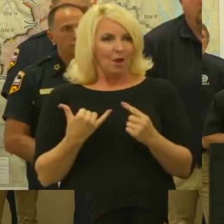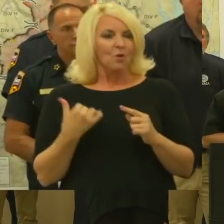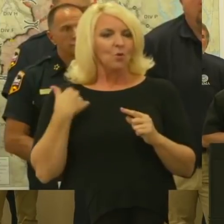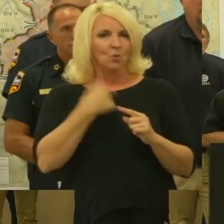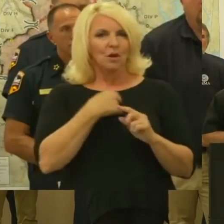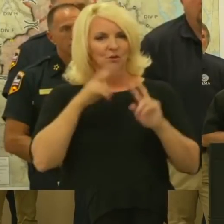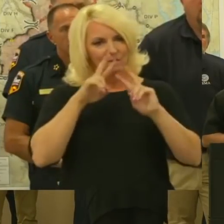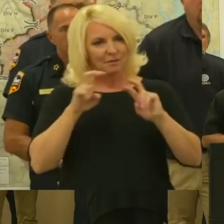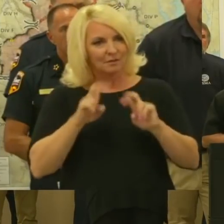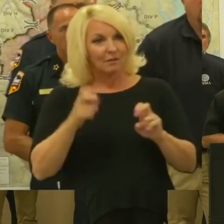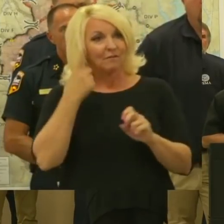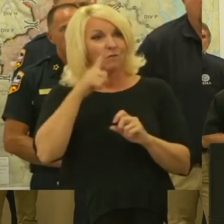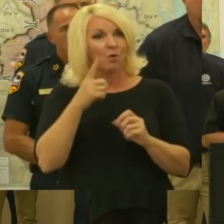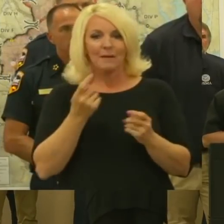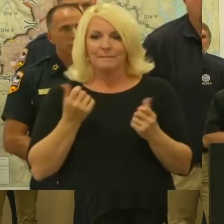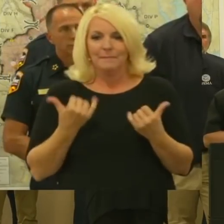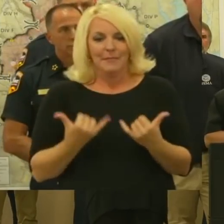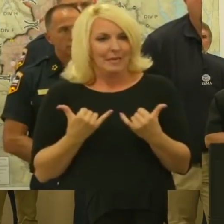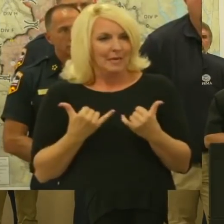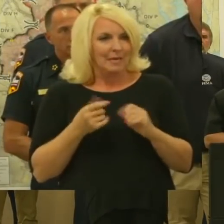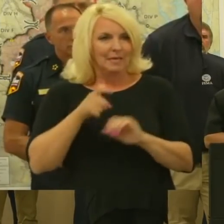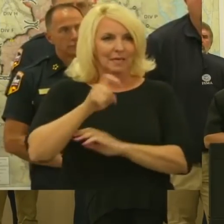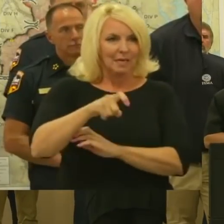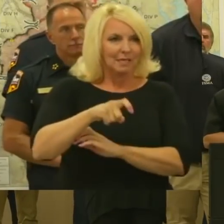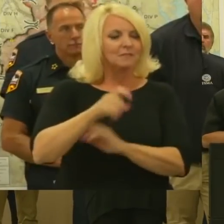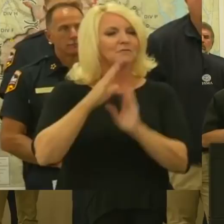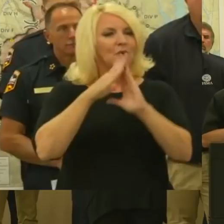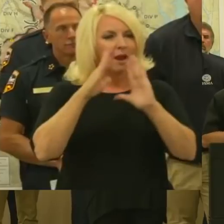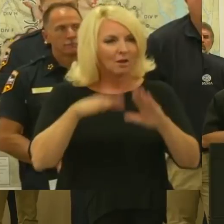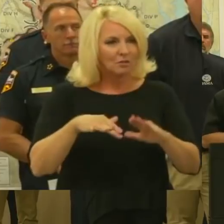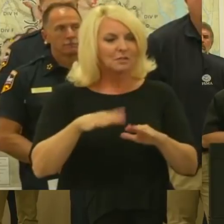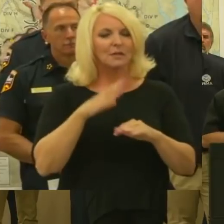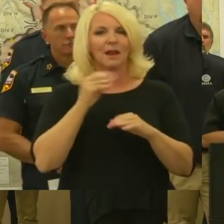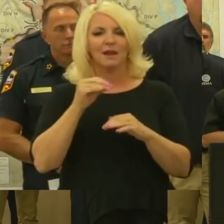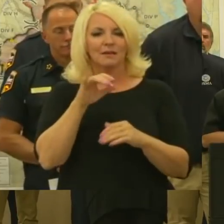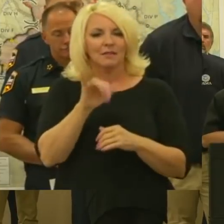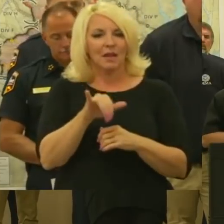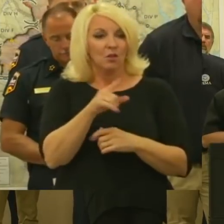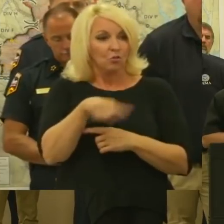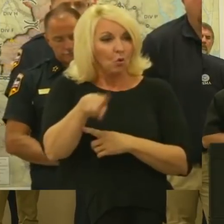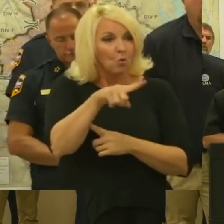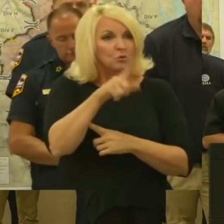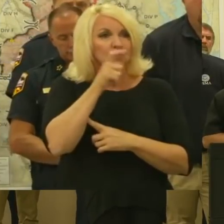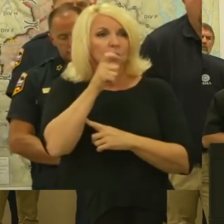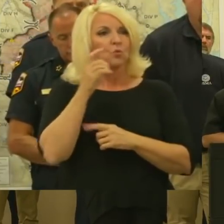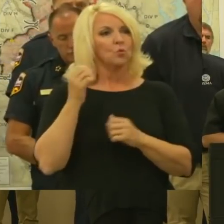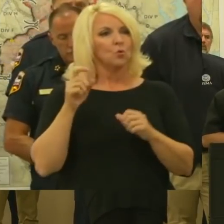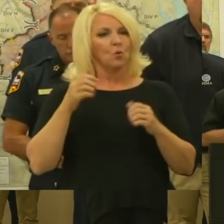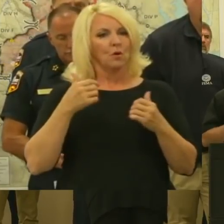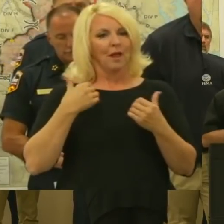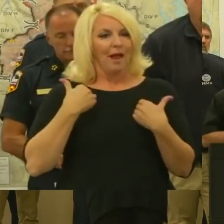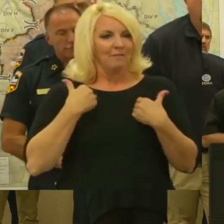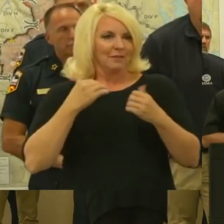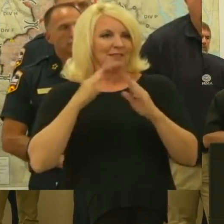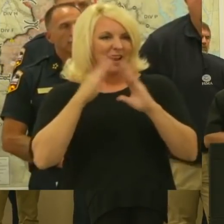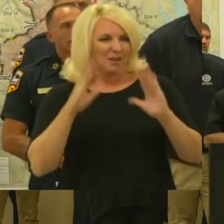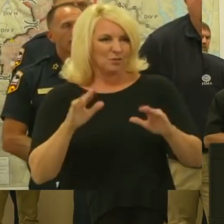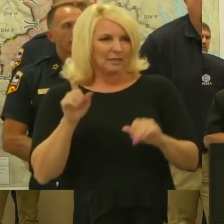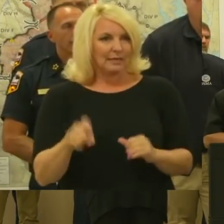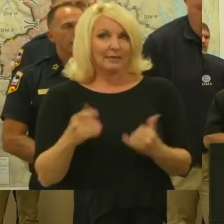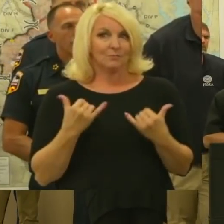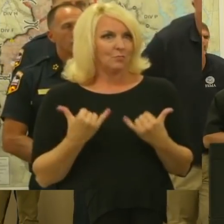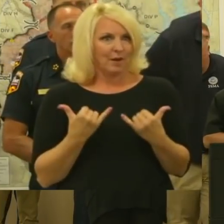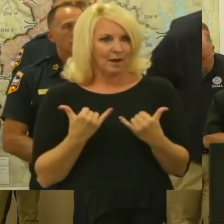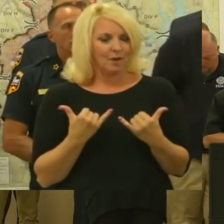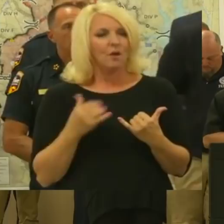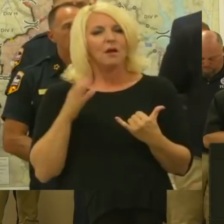assessing for immediate needs of being able to address people who have that interim sheltering need. And as Bob mentioned, we've